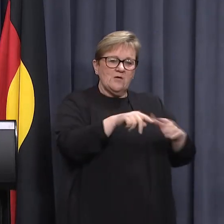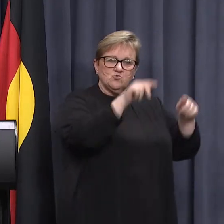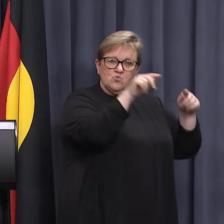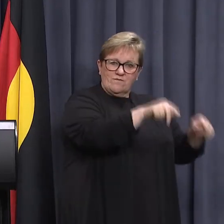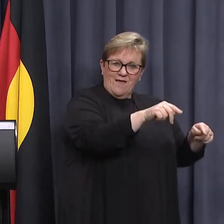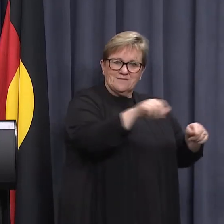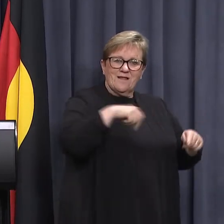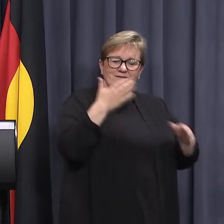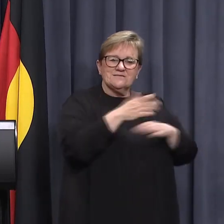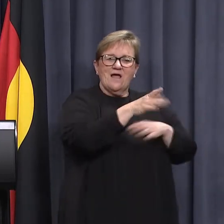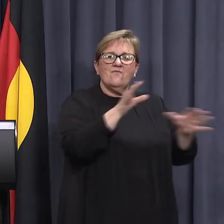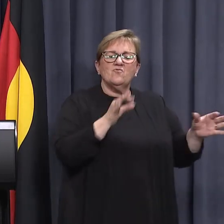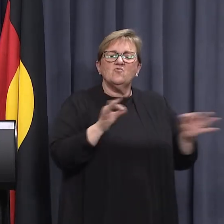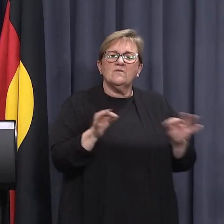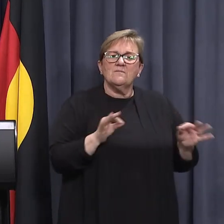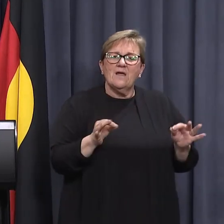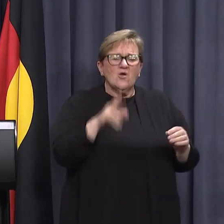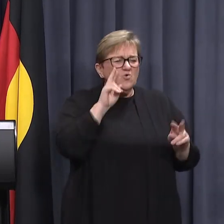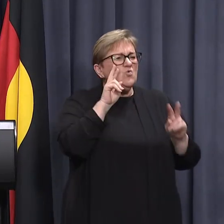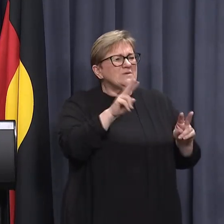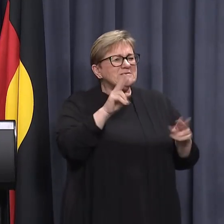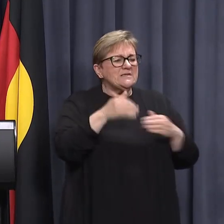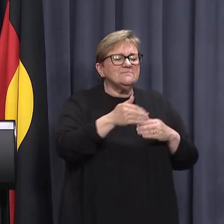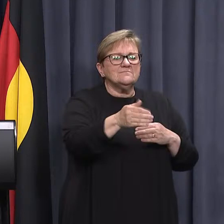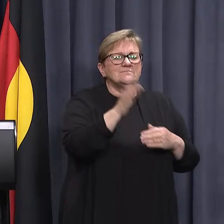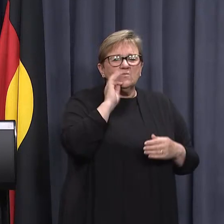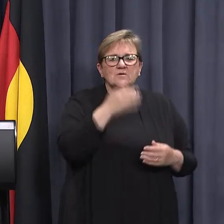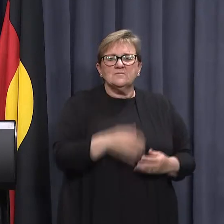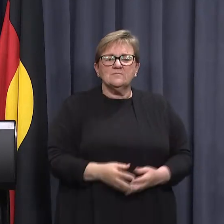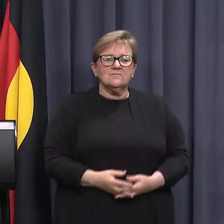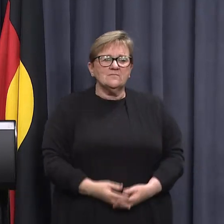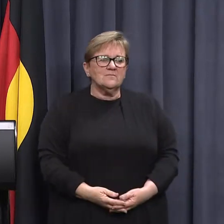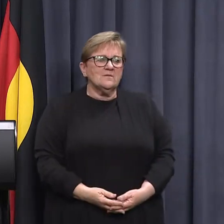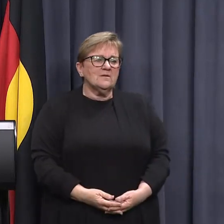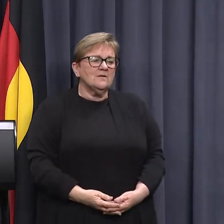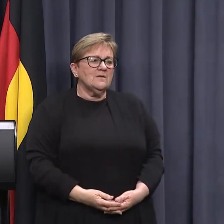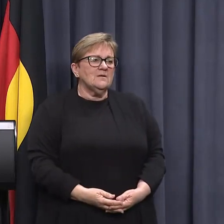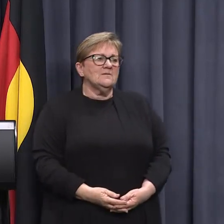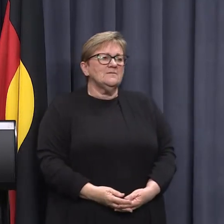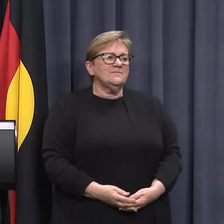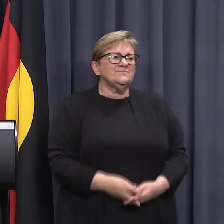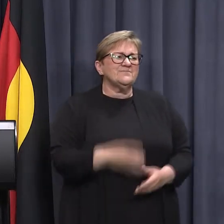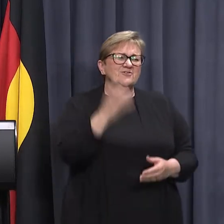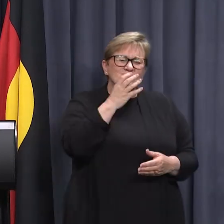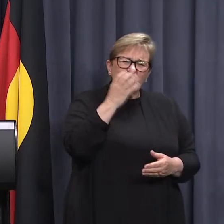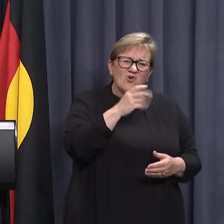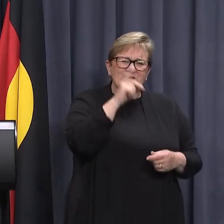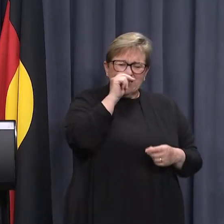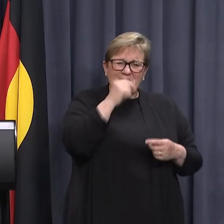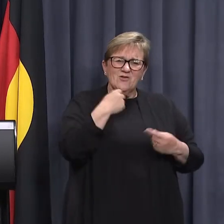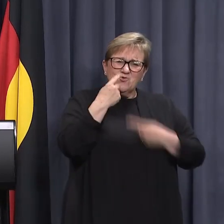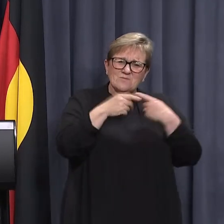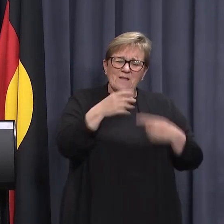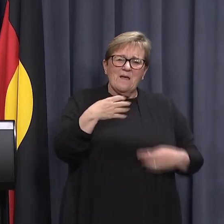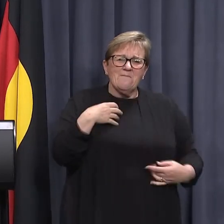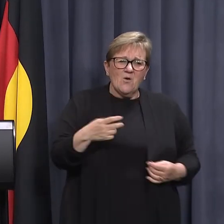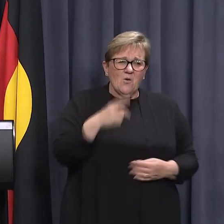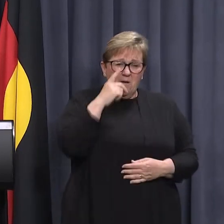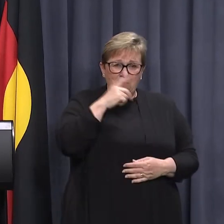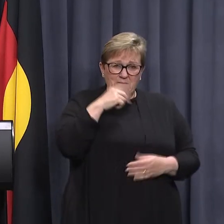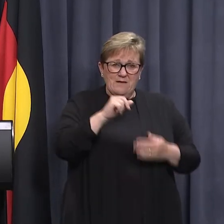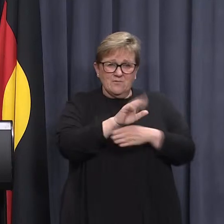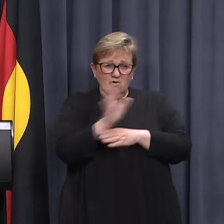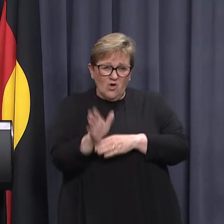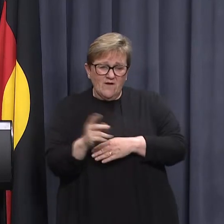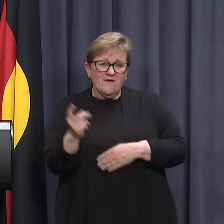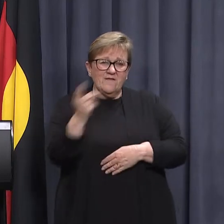through those plans. So you'll start to see that over the next couple of weeks. Can you just explain that a bit more, sorry? So if people are COVID positive,